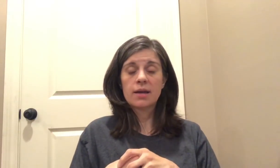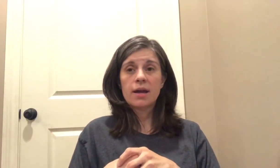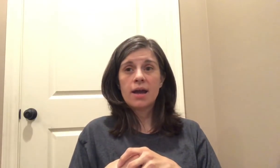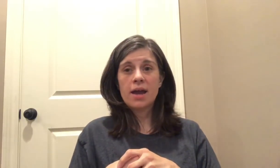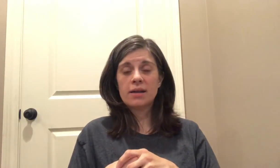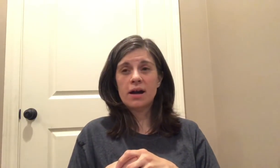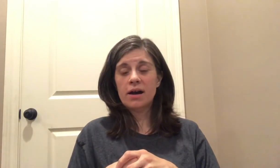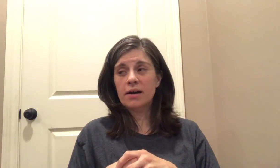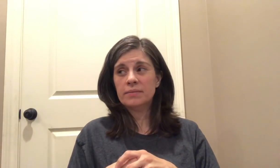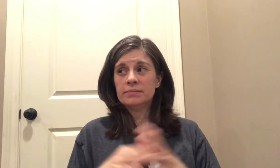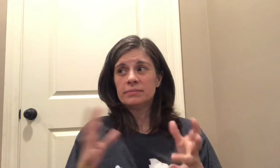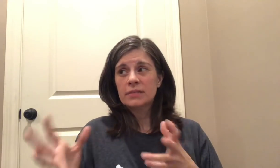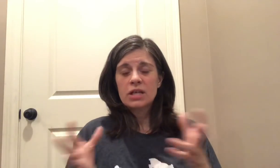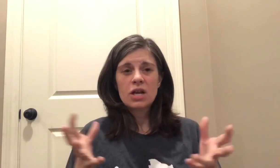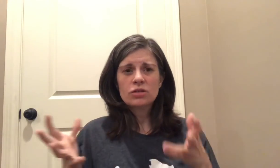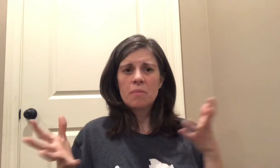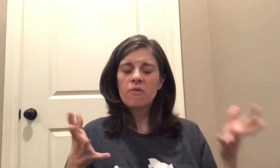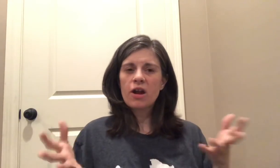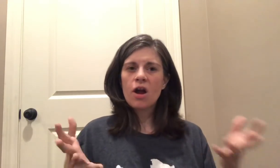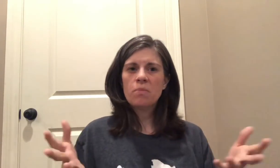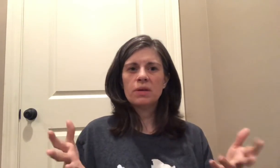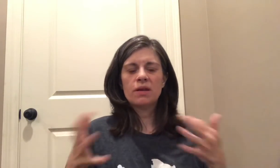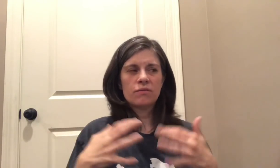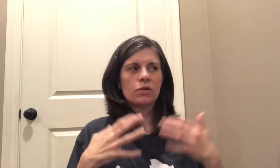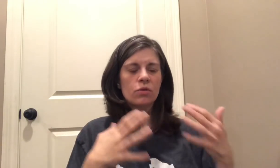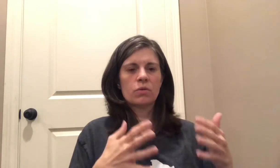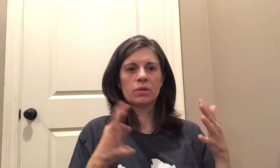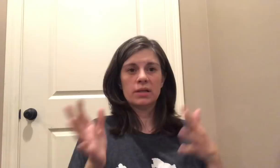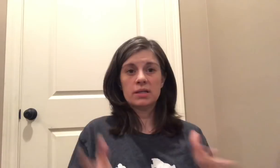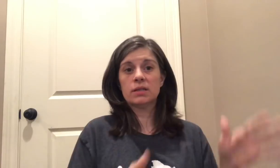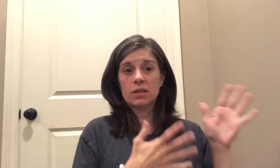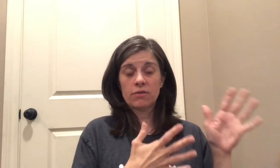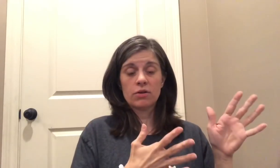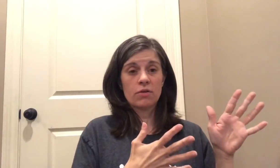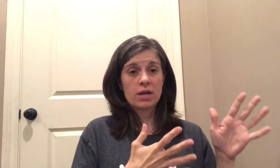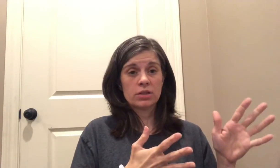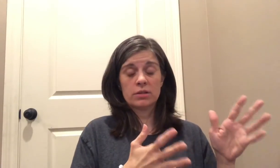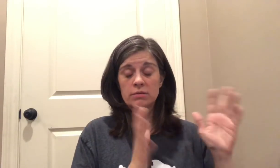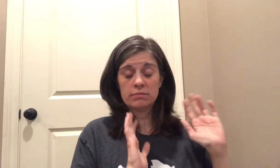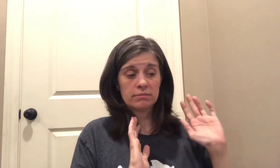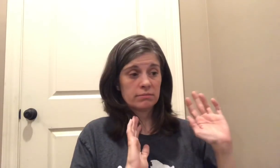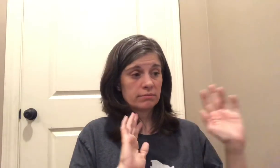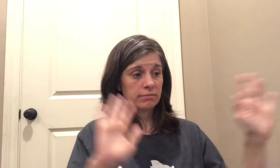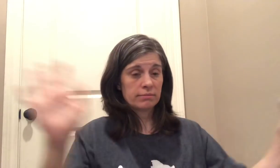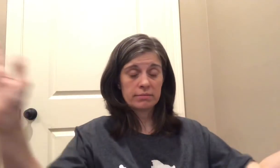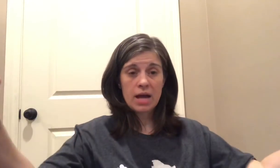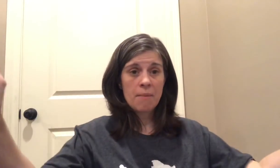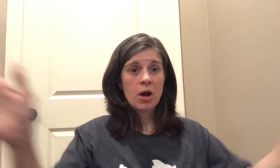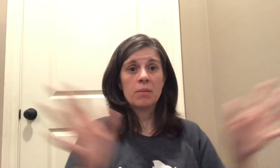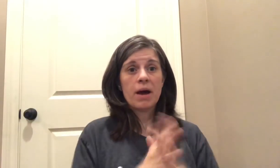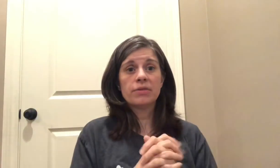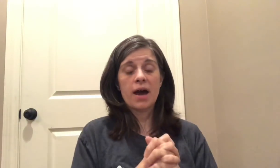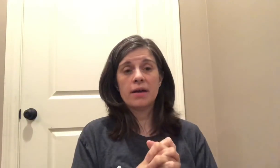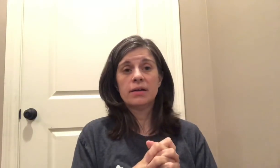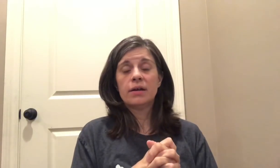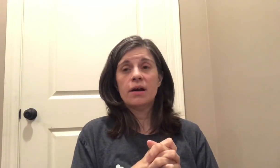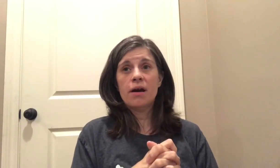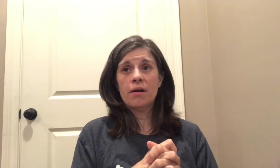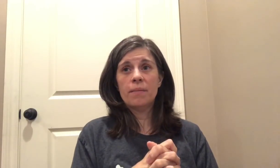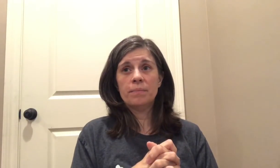and uh you know so I'm very open if the Lord would lead us a different direction I'm all about that um